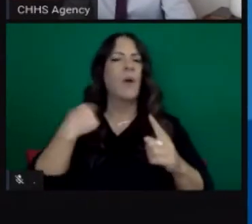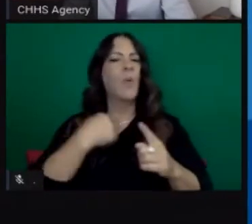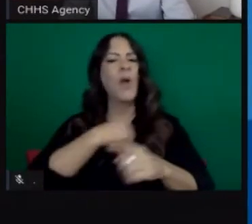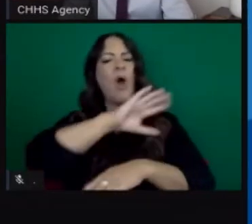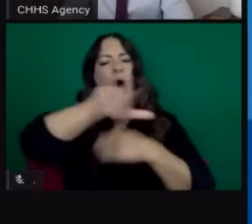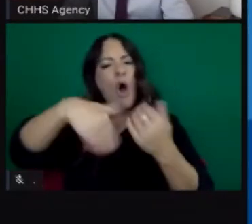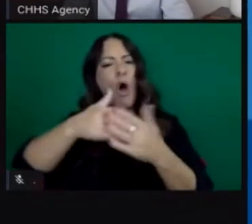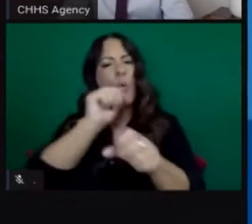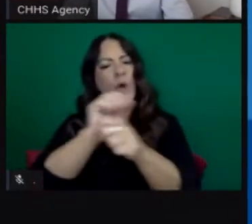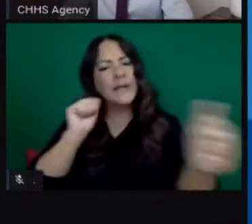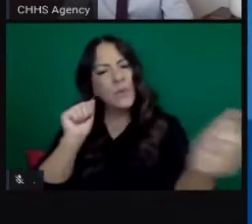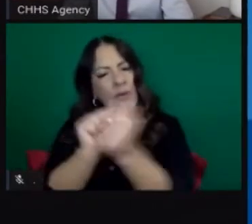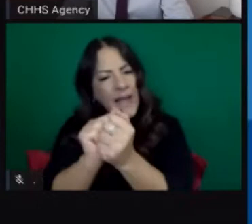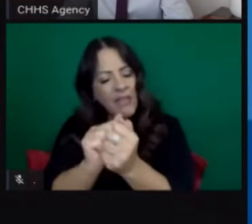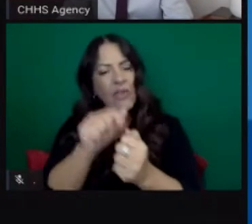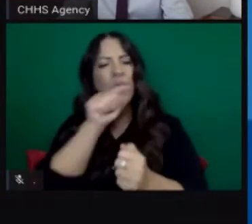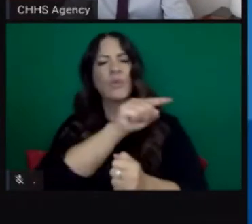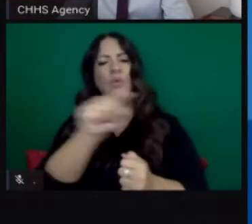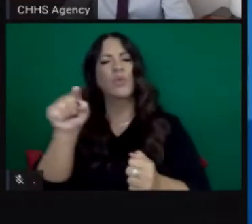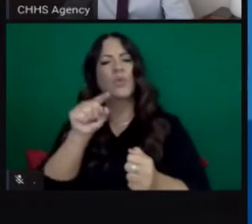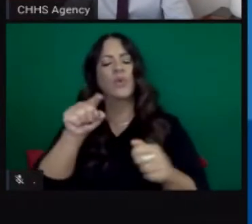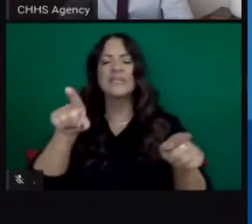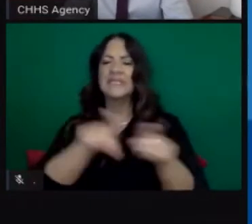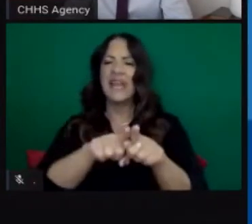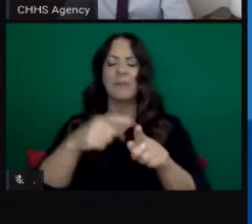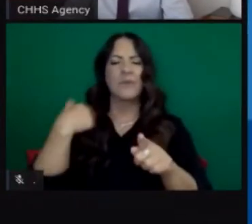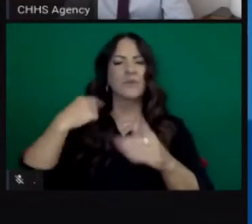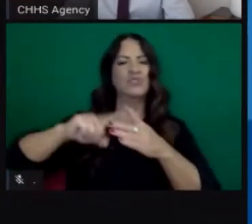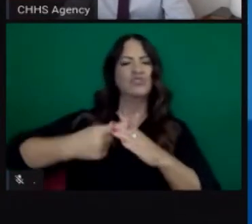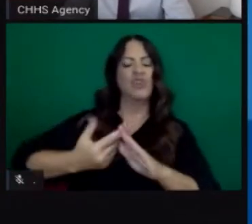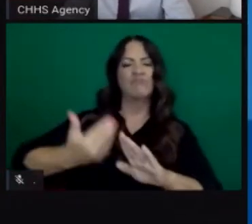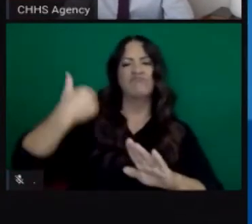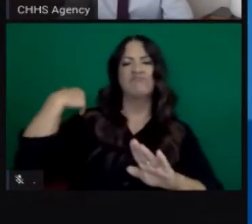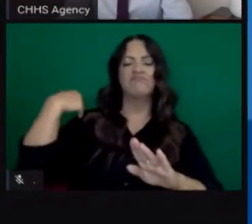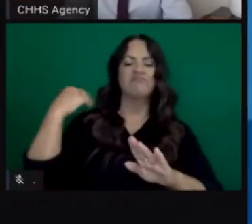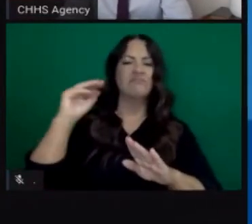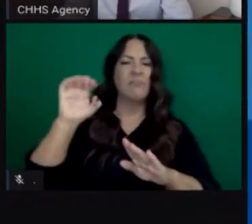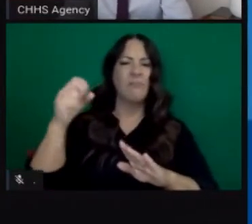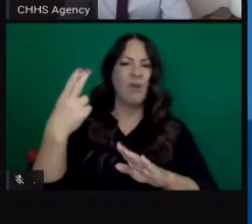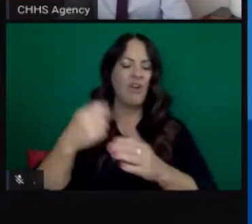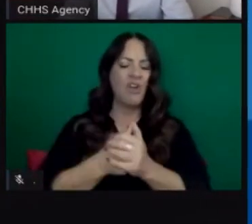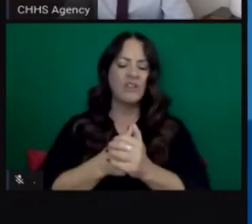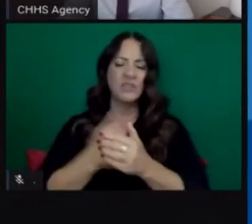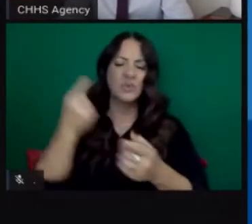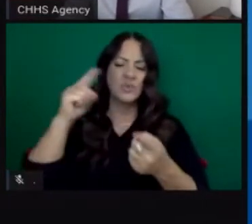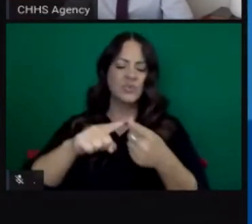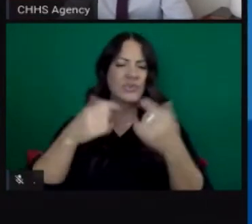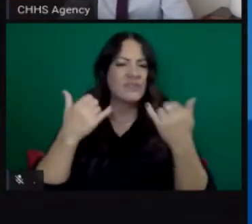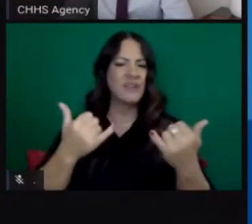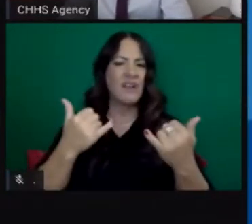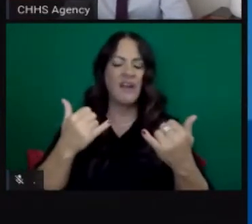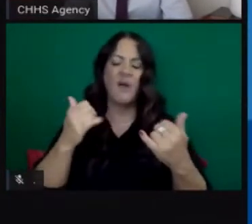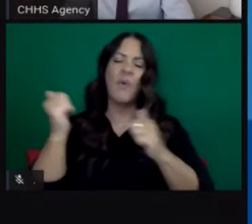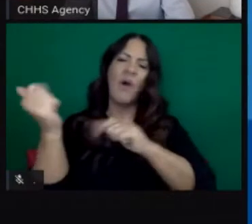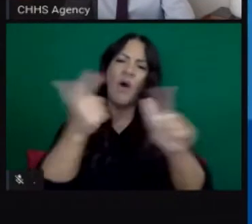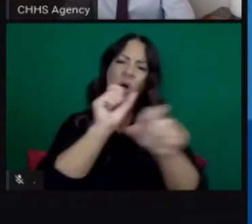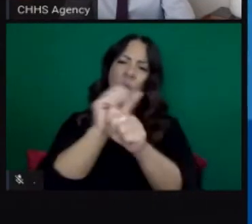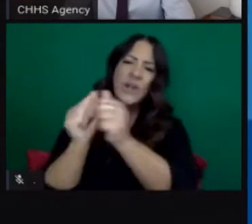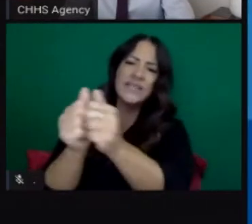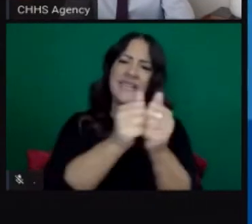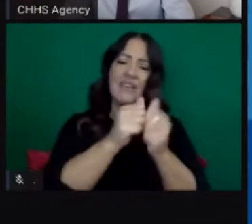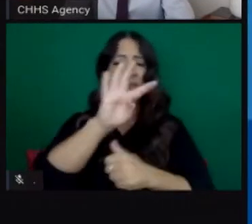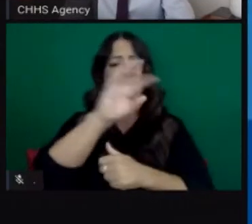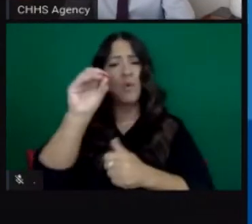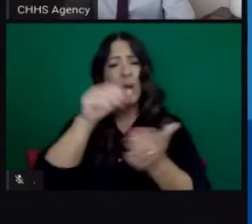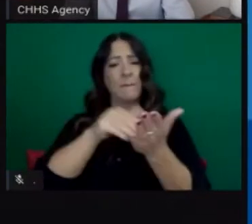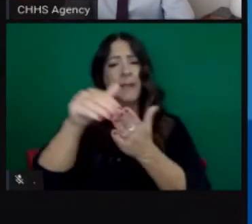that we as we did early on in the covid response 40 million strong come together we will continue to do that with whatever comes our way